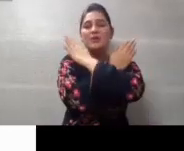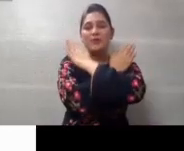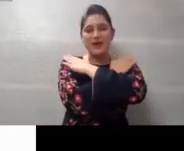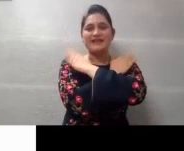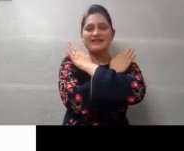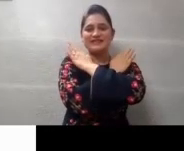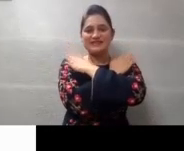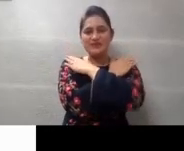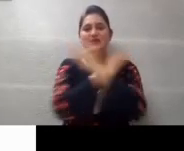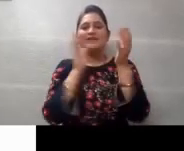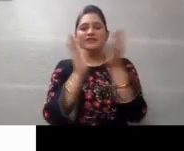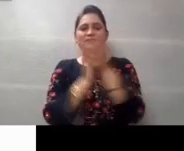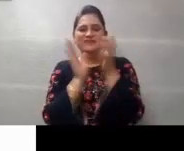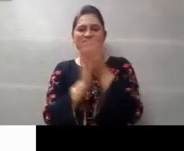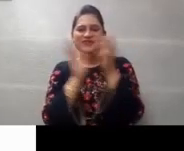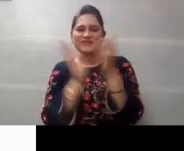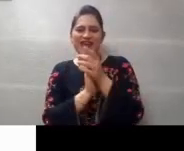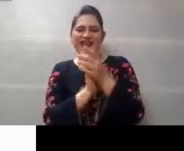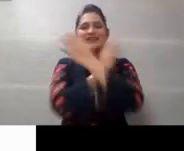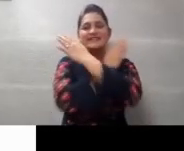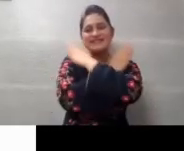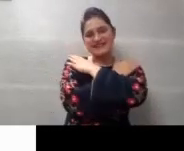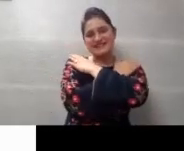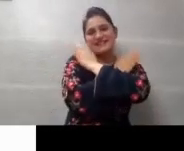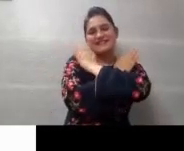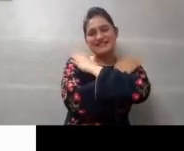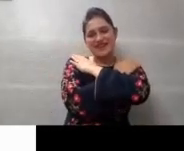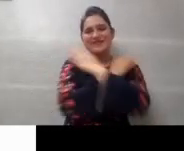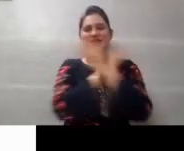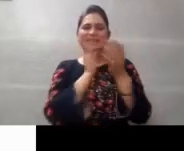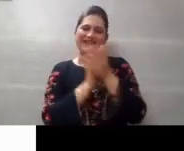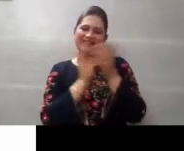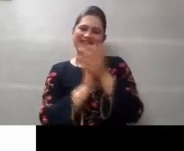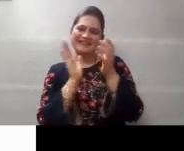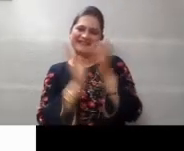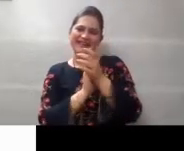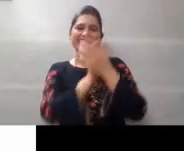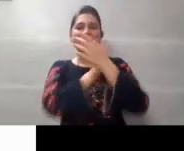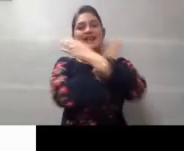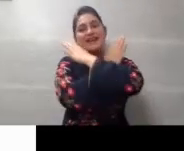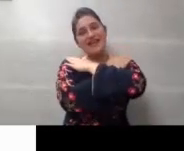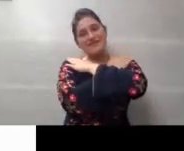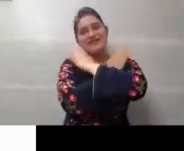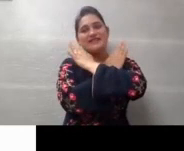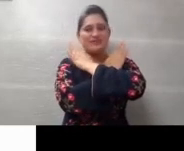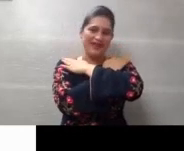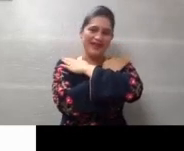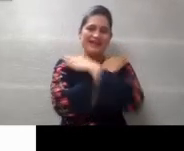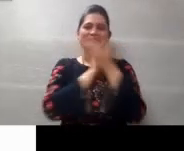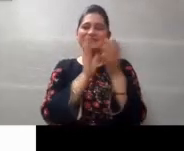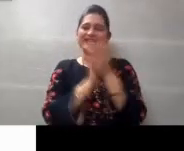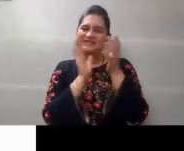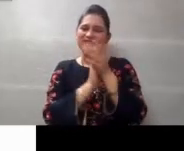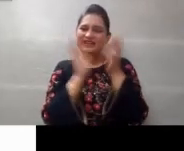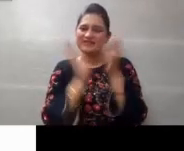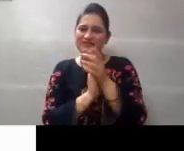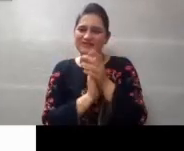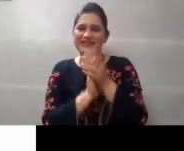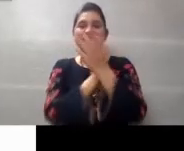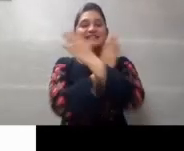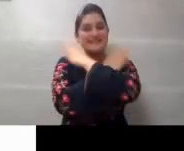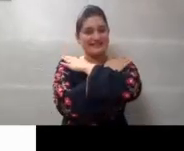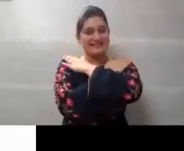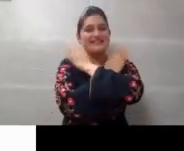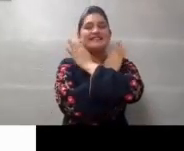0, 1, 2, 3, 4, 5, 6, 7, 8, 9, 10, 11, 12, 13, 14,